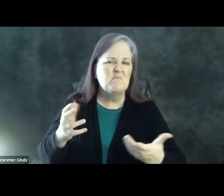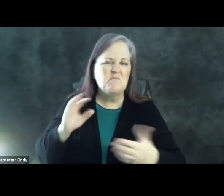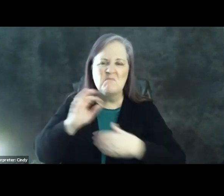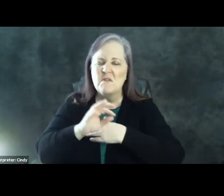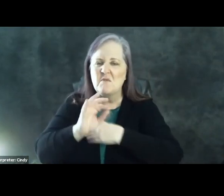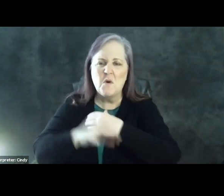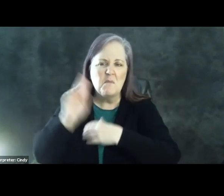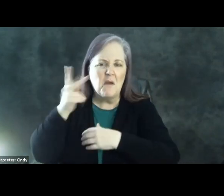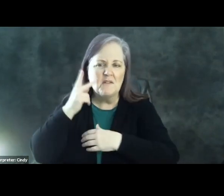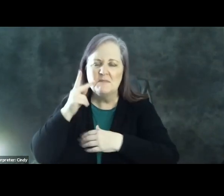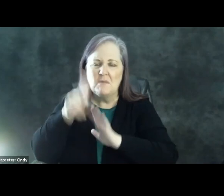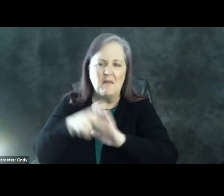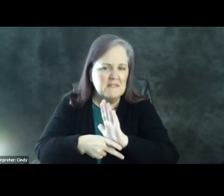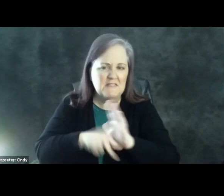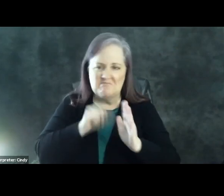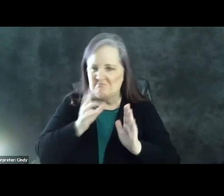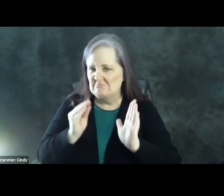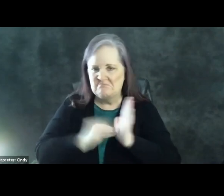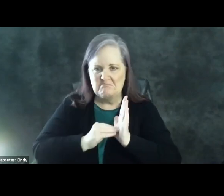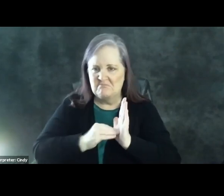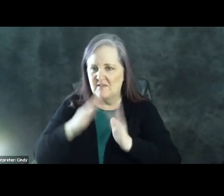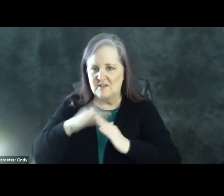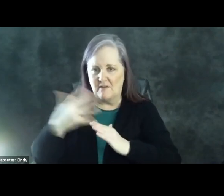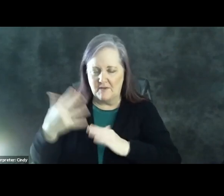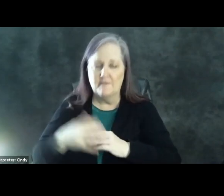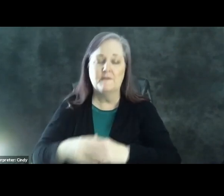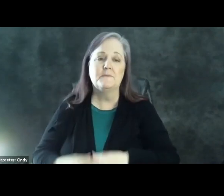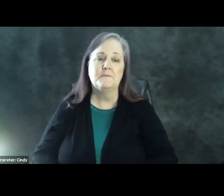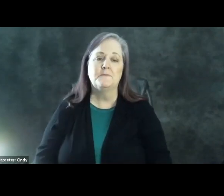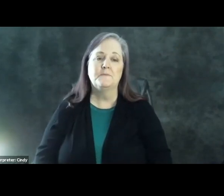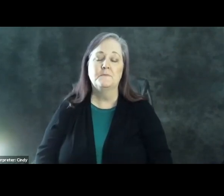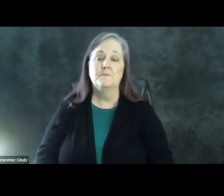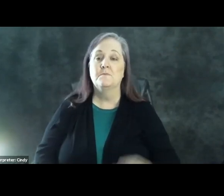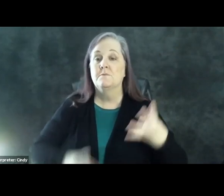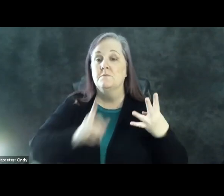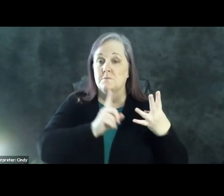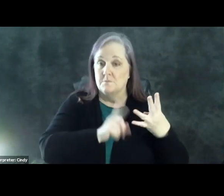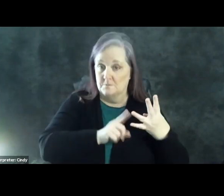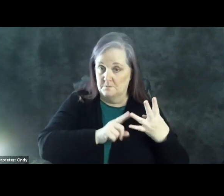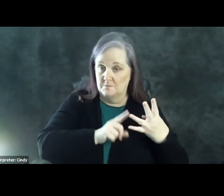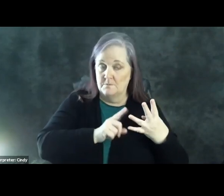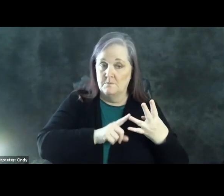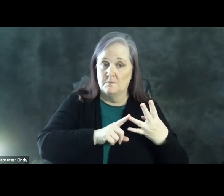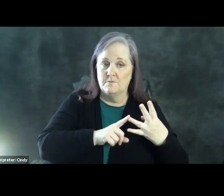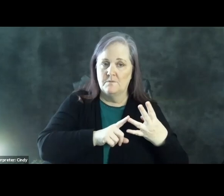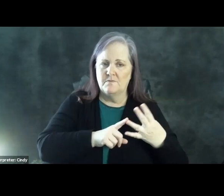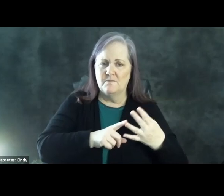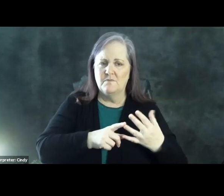five, but for Cuban Americans it does. The third issue I told you I wanted to talk to you about a little bit was on